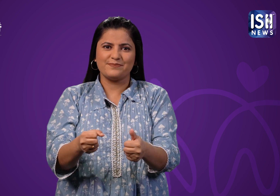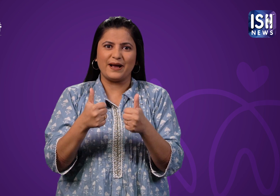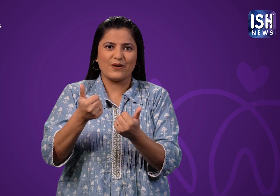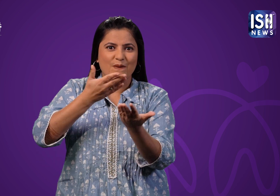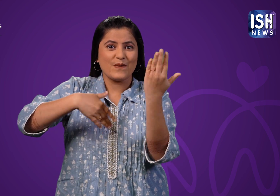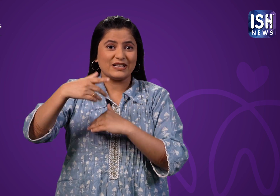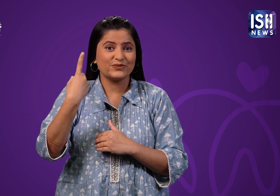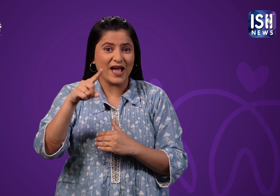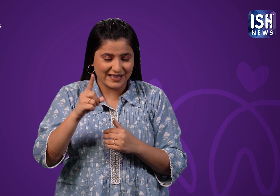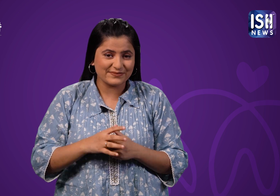accessible format, right?